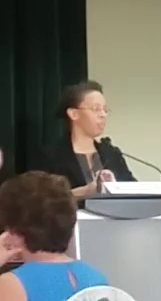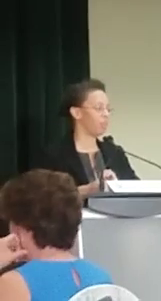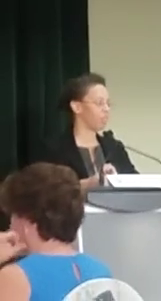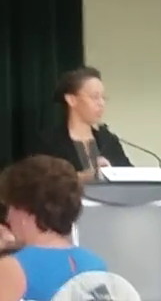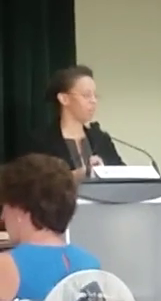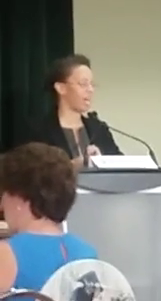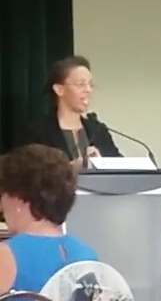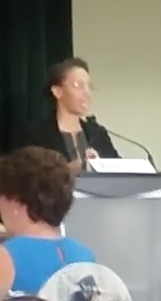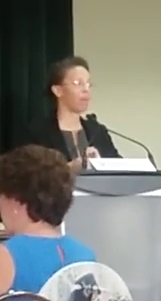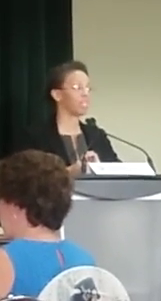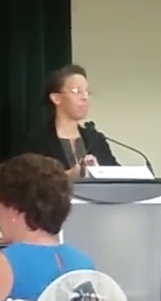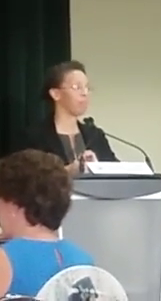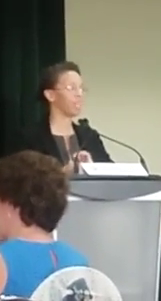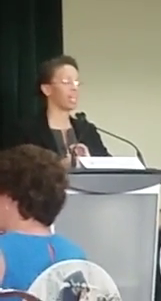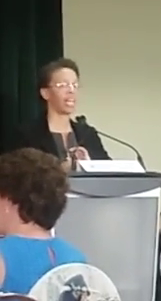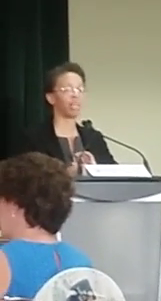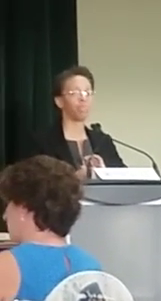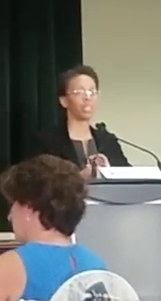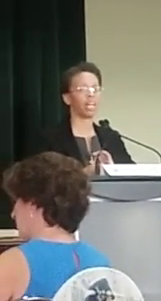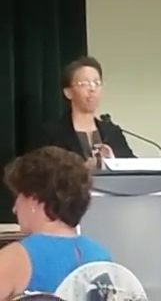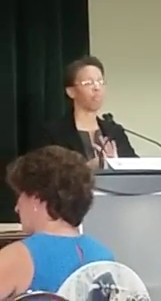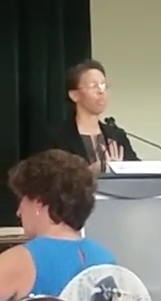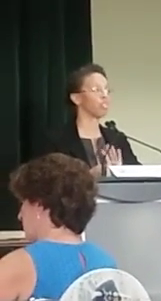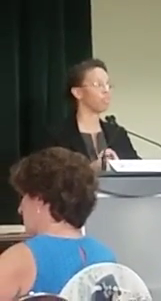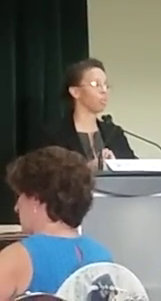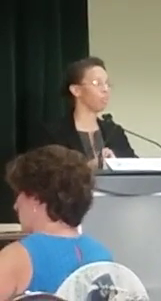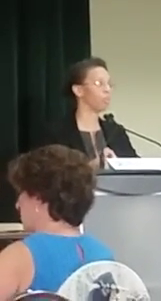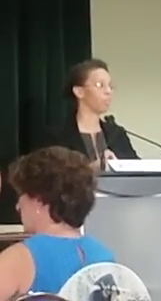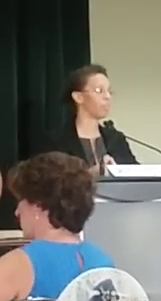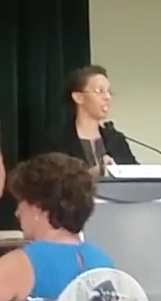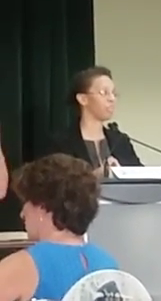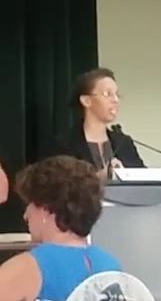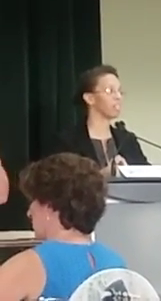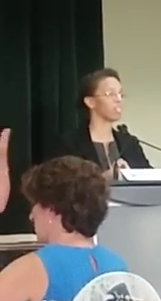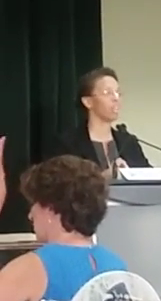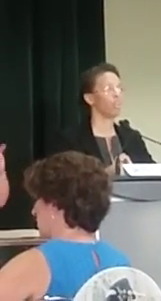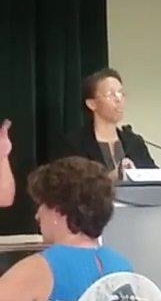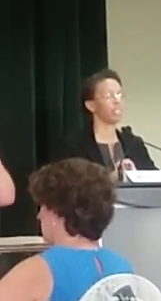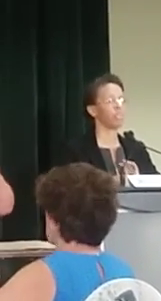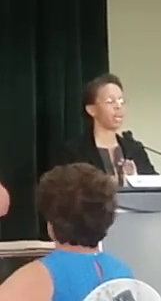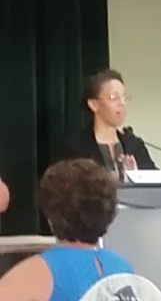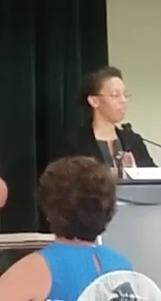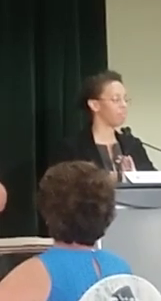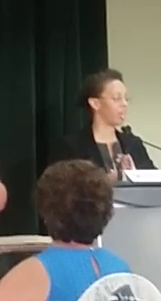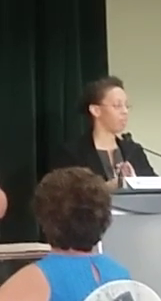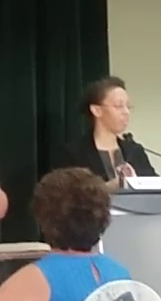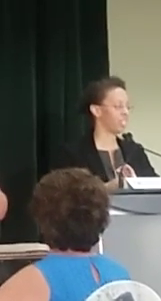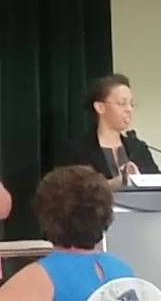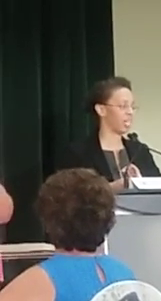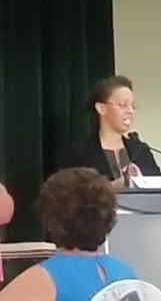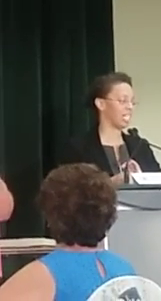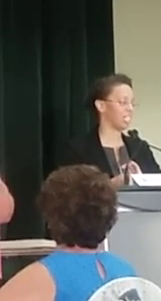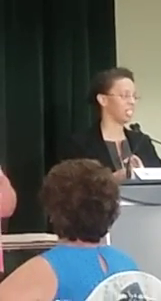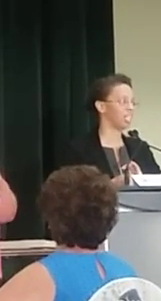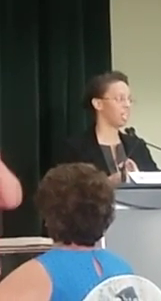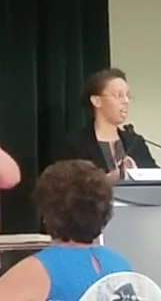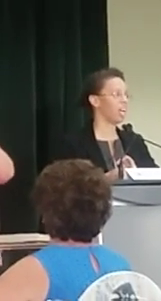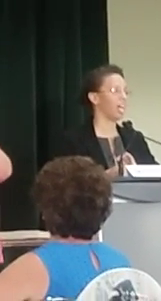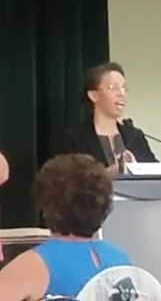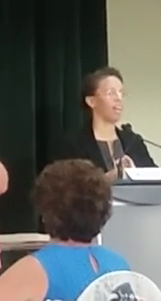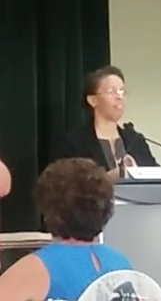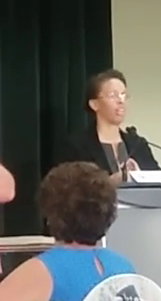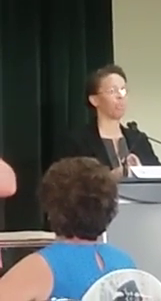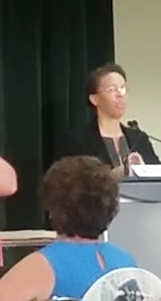Just a few housekeeping items. For those of you who are French speakers, we do have French translation